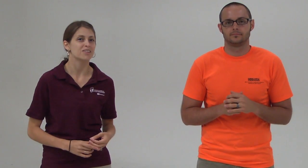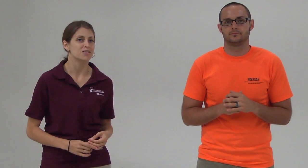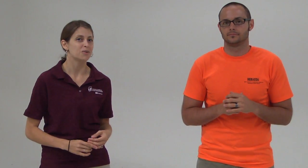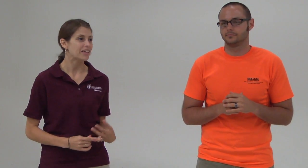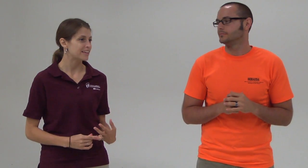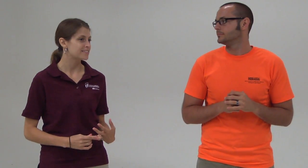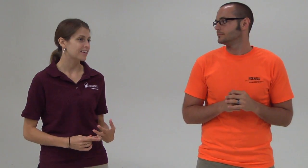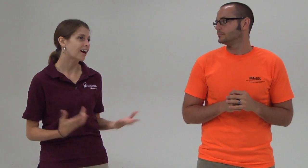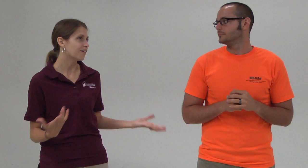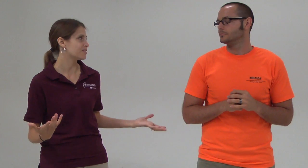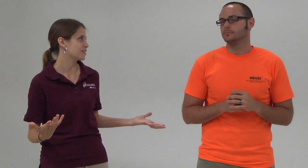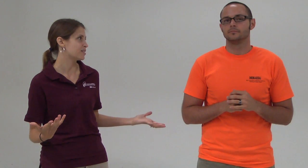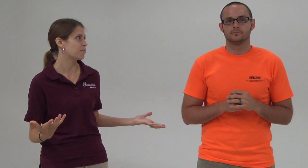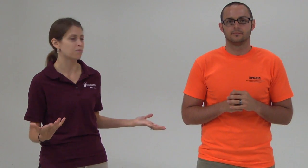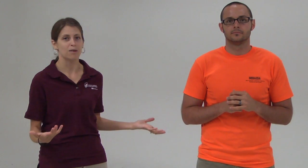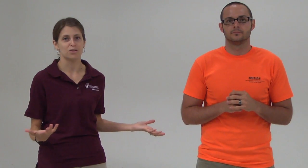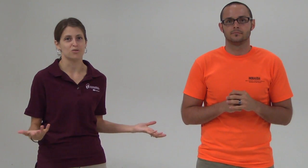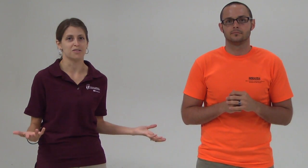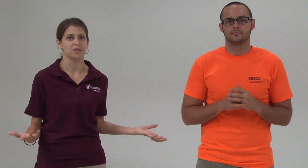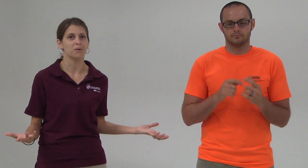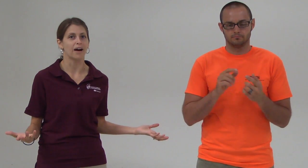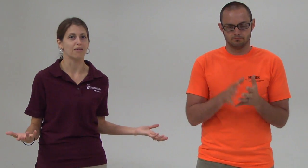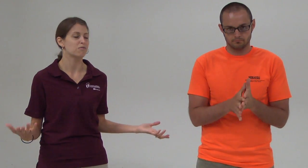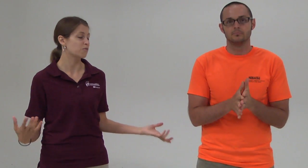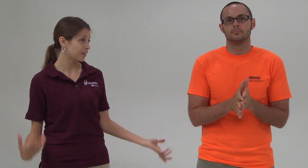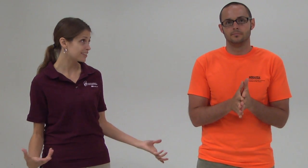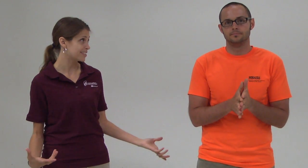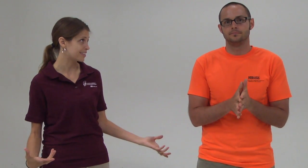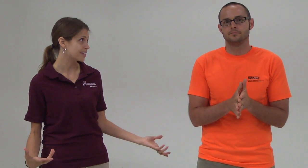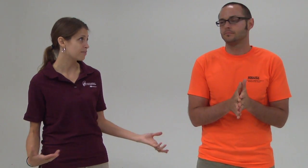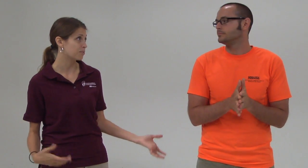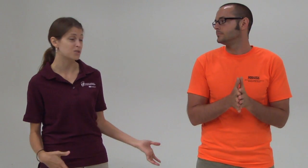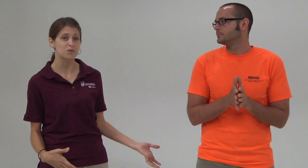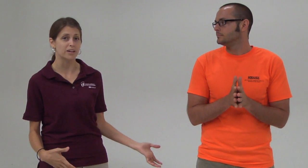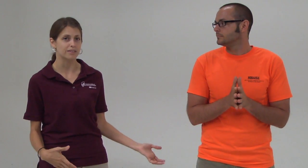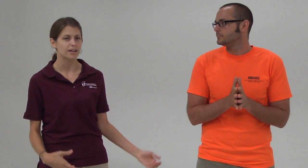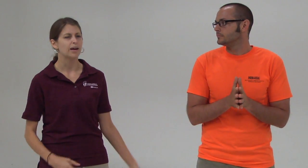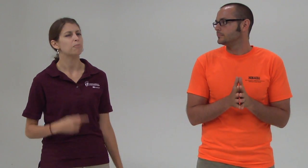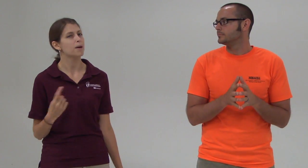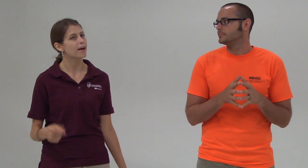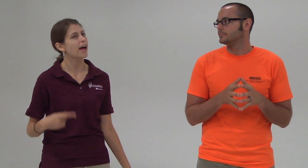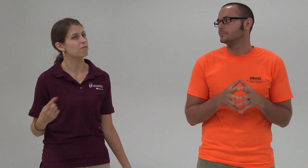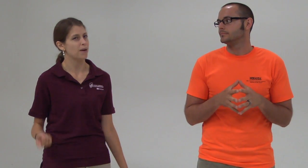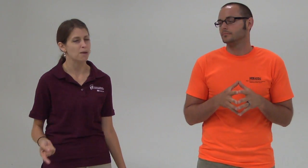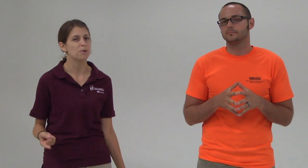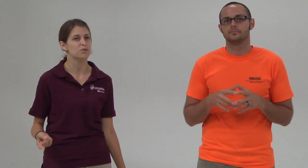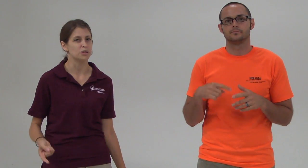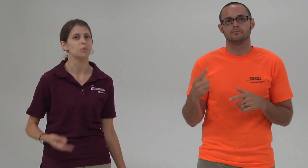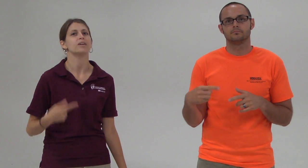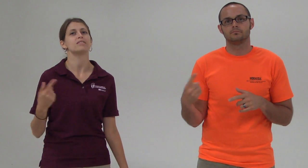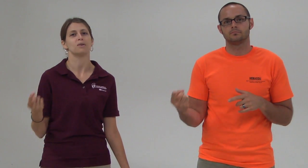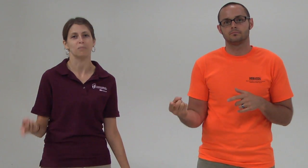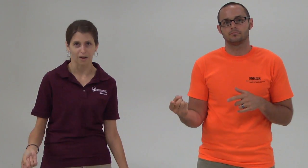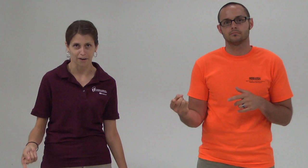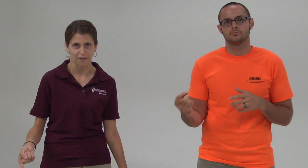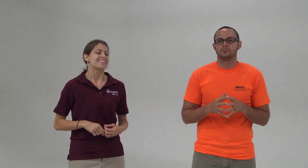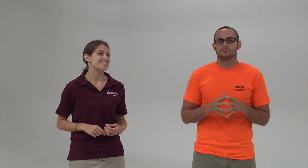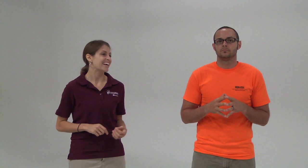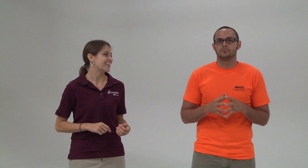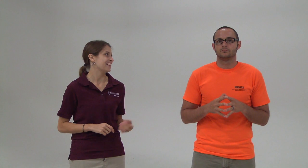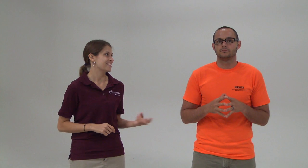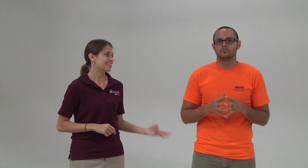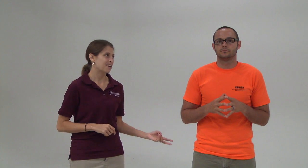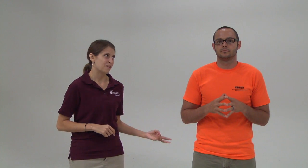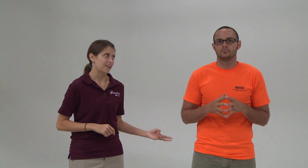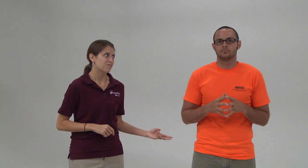The first thing to do is acknowledge that something might be stressing you out. For instance, if I'm a student, maybe I have a paper due tomorrow.